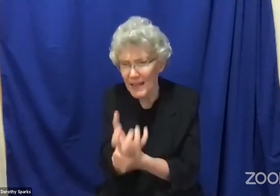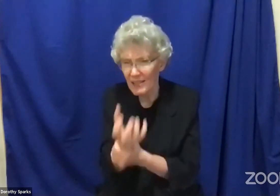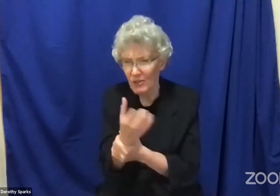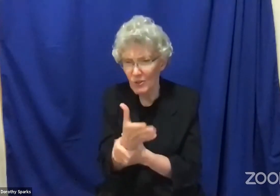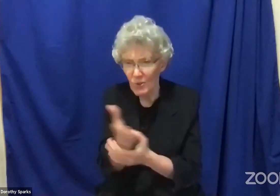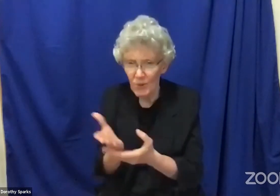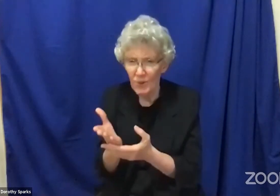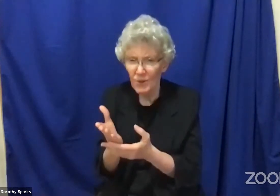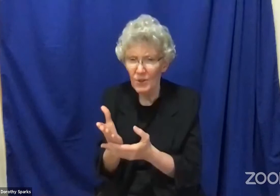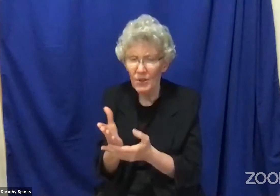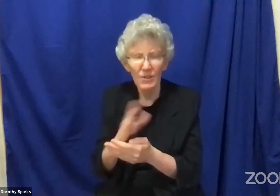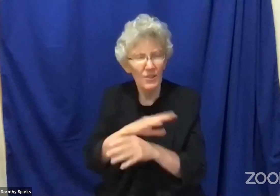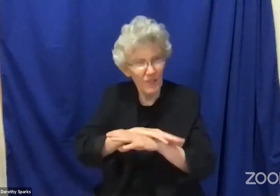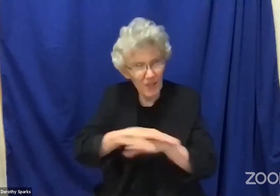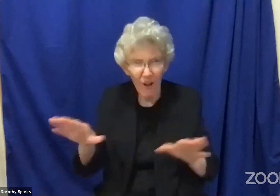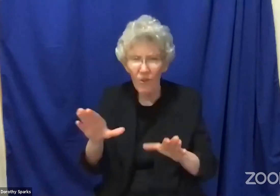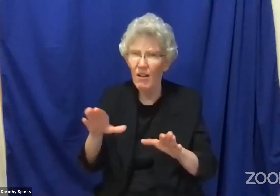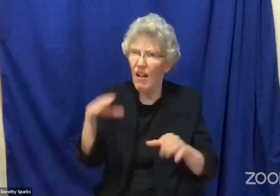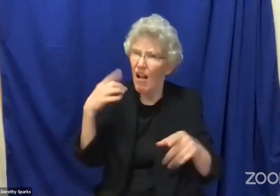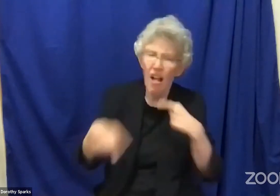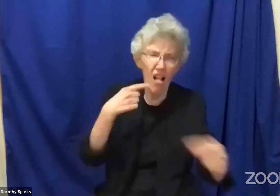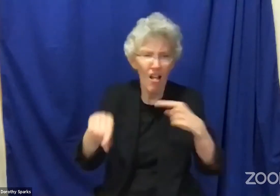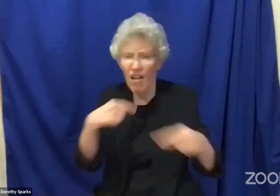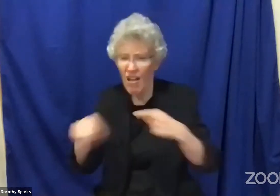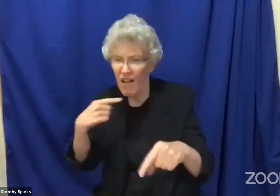I beg you to get along with one another.